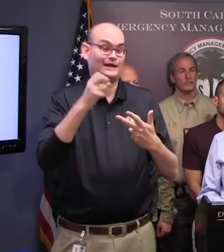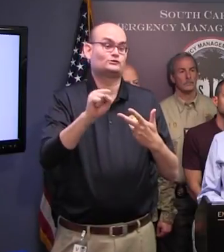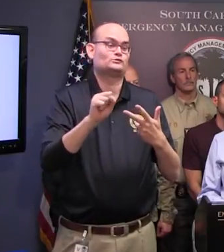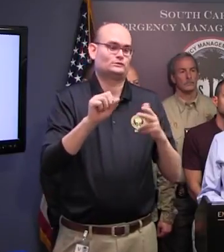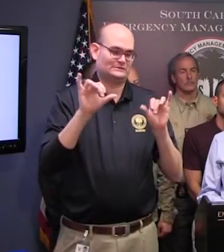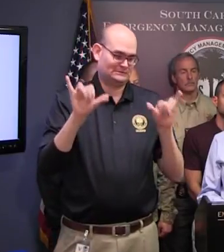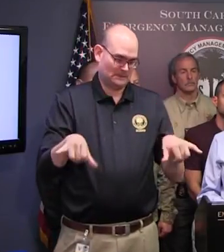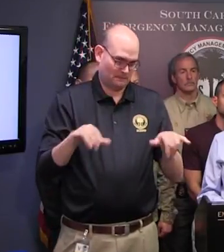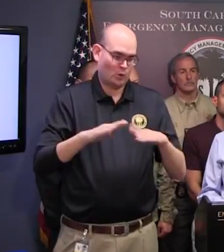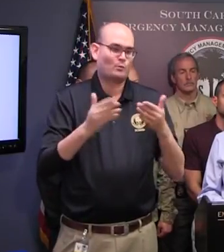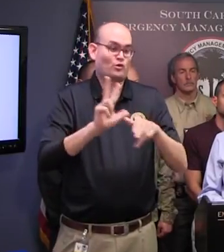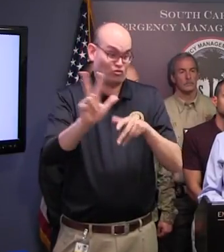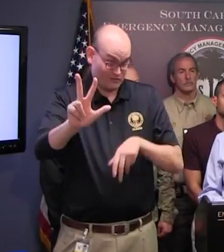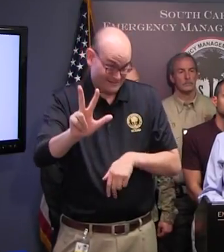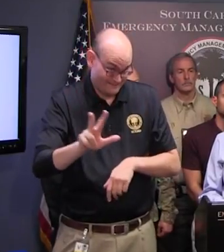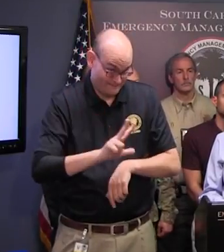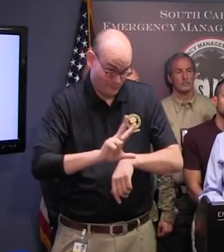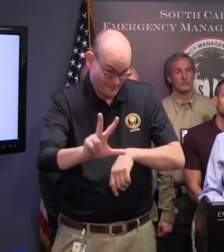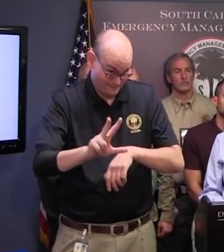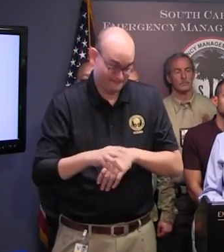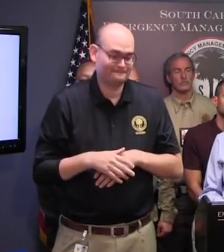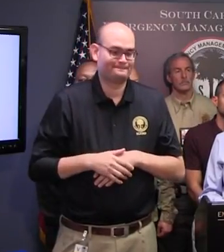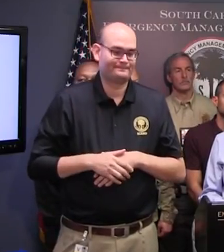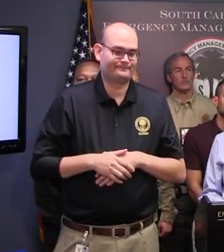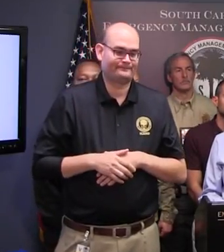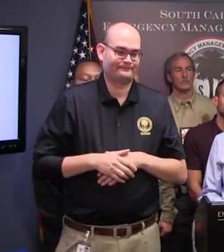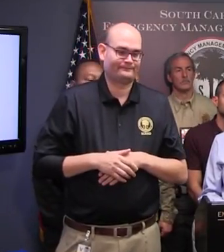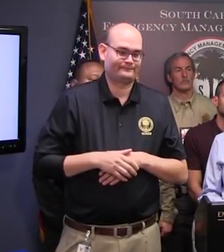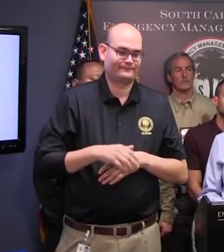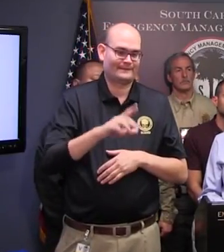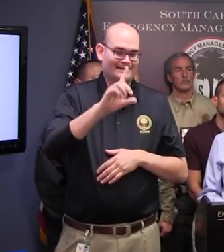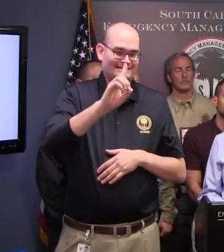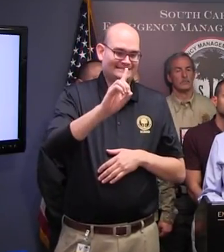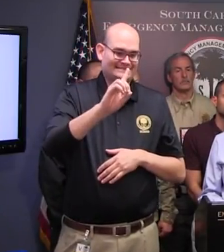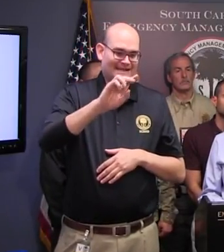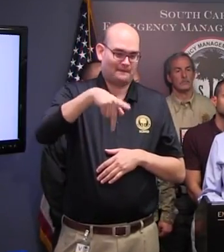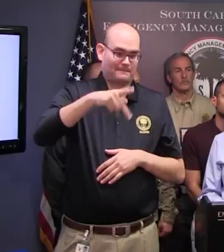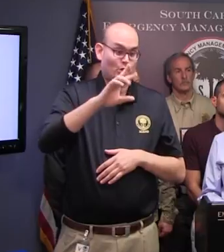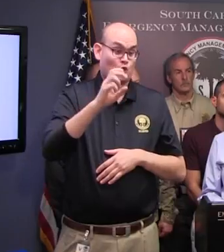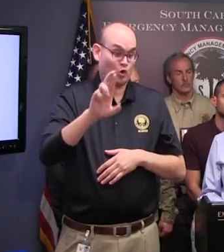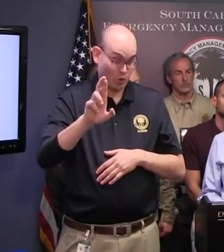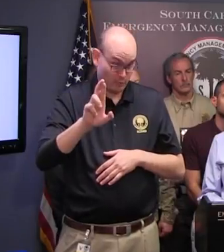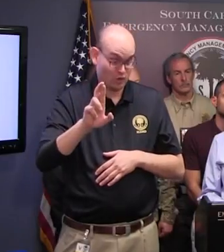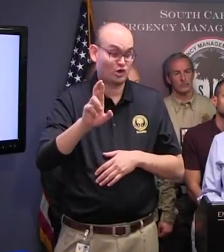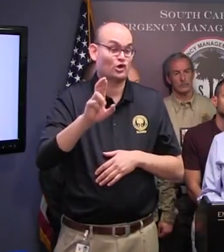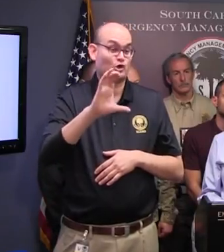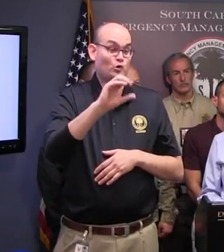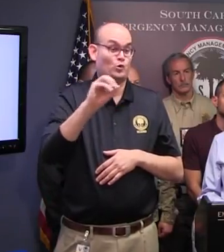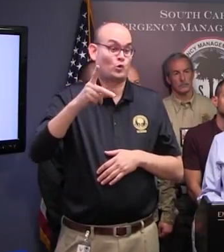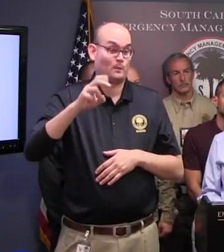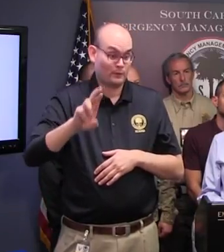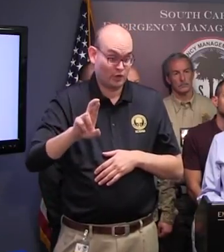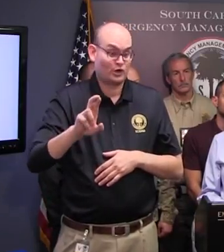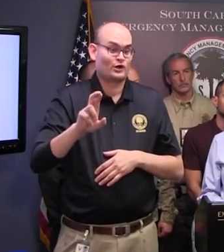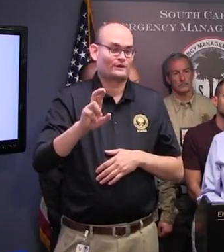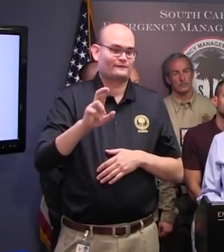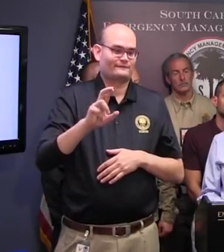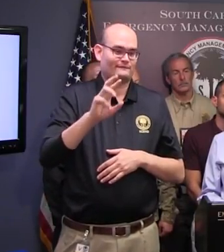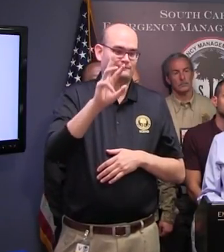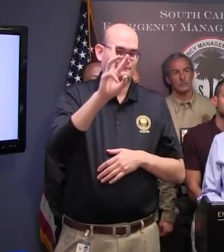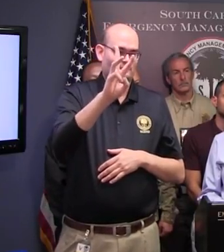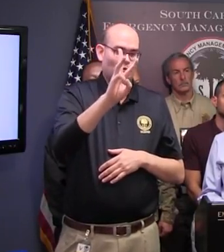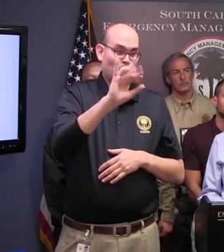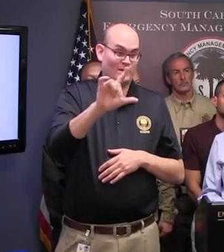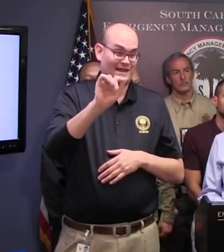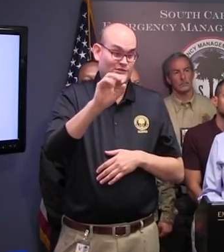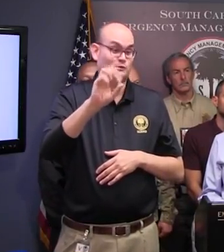at 3 p.m. D.P. Cooper School in Williamsburg County is scheduled